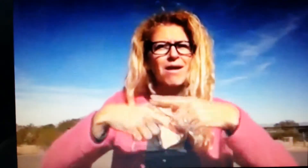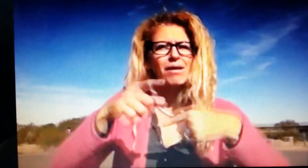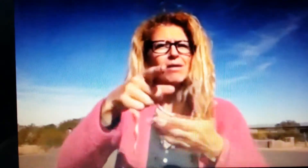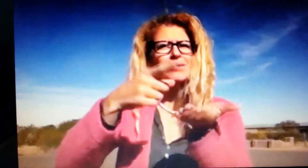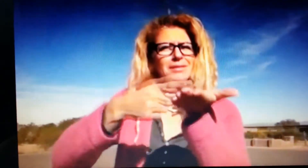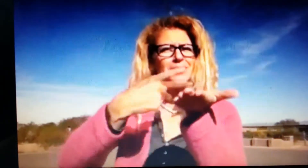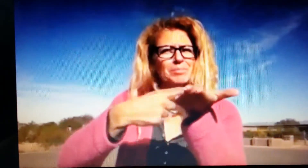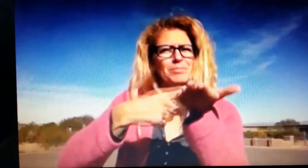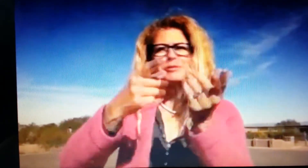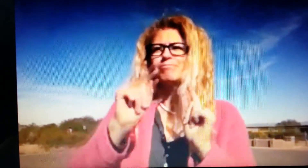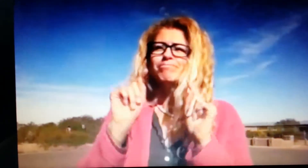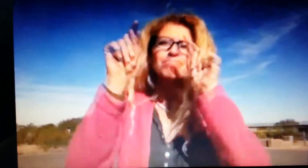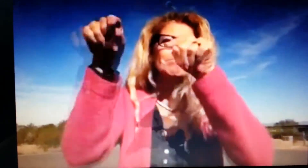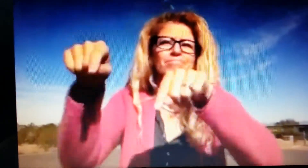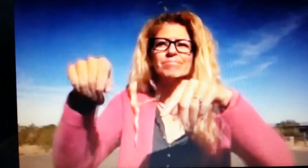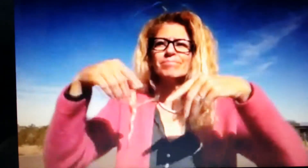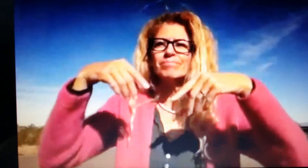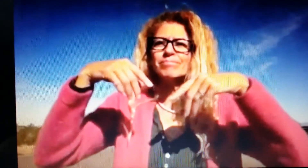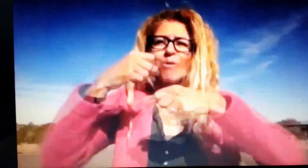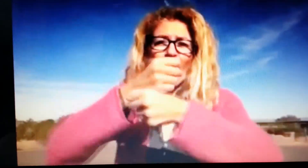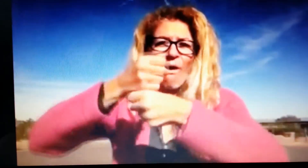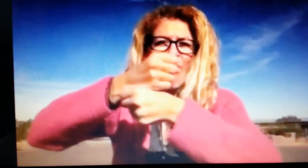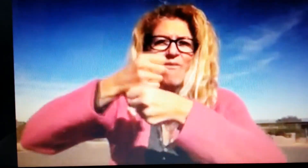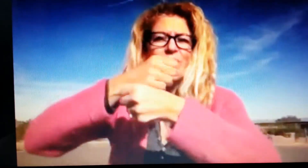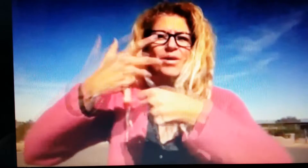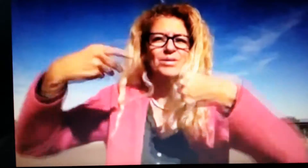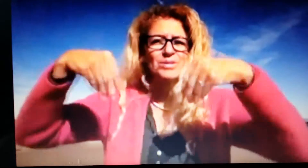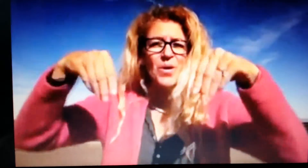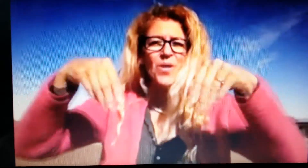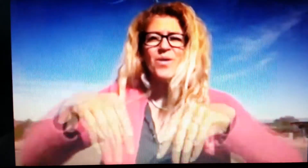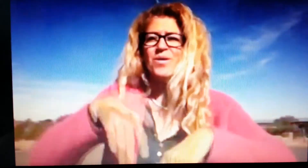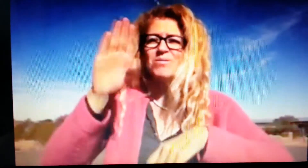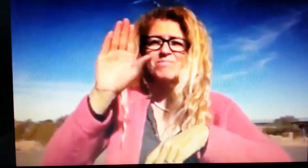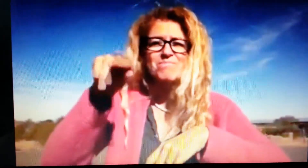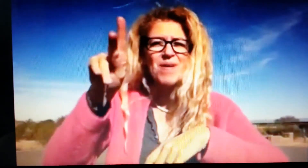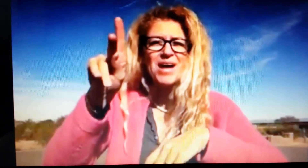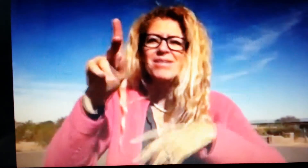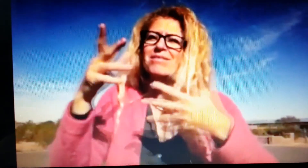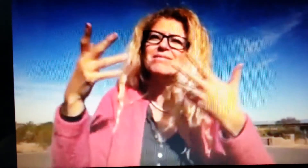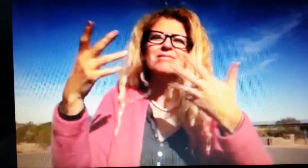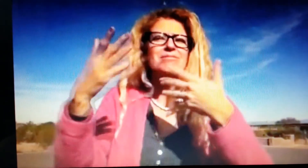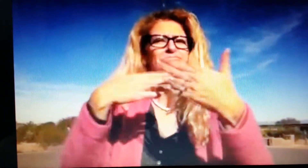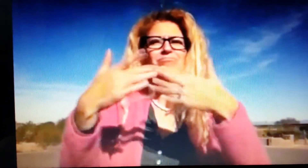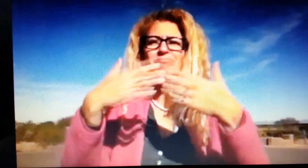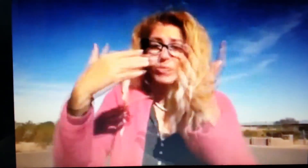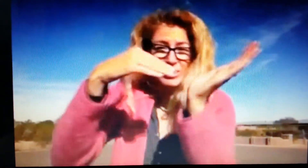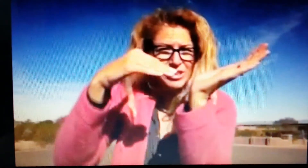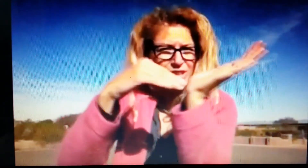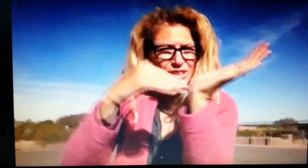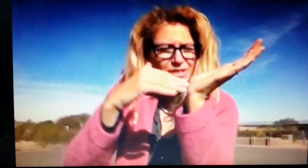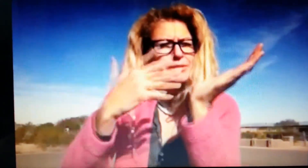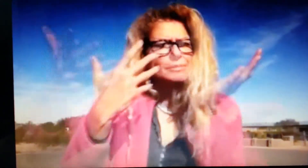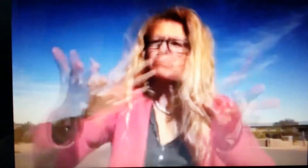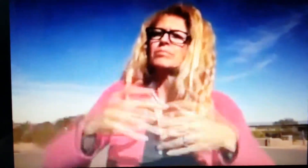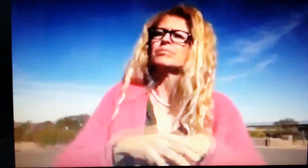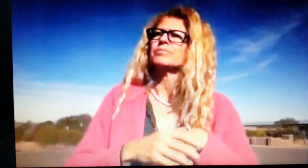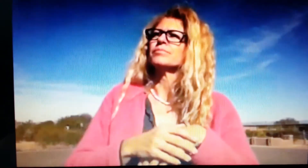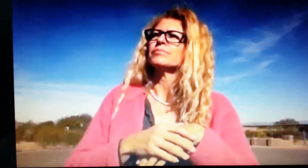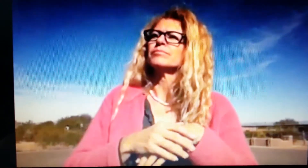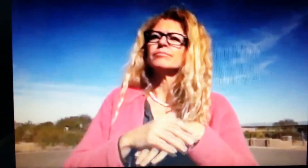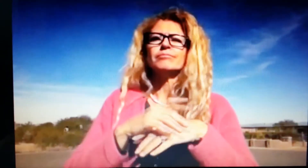now we have been growing and hearing people you know they are deaf people you